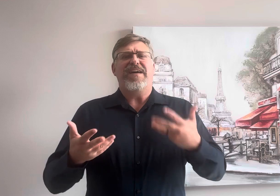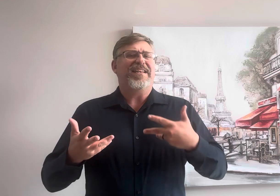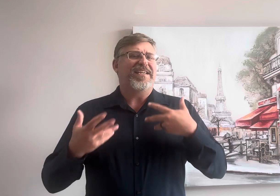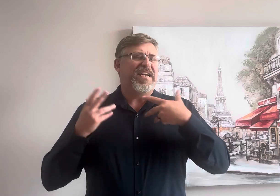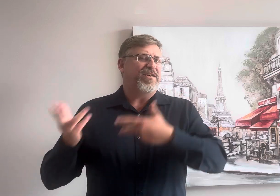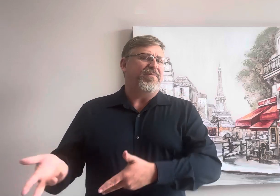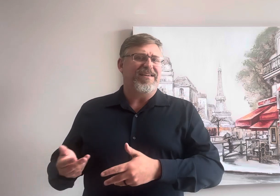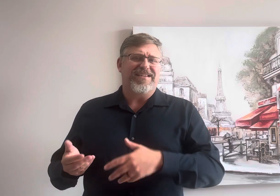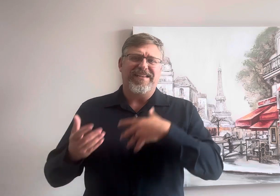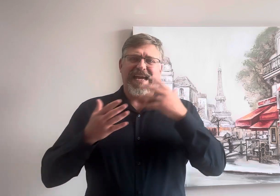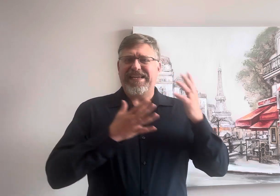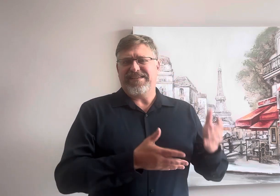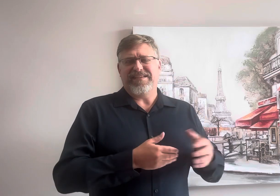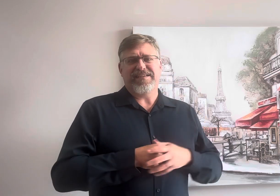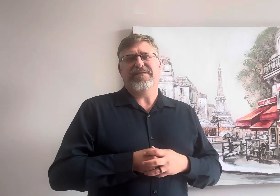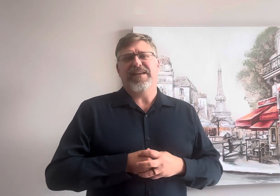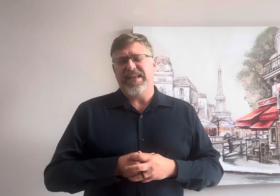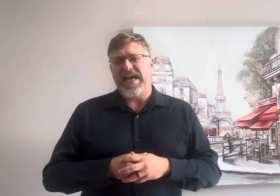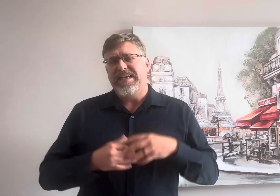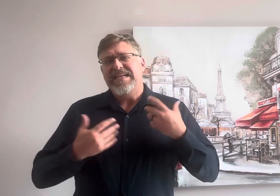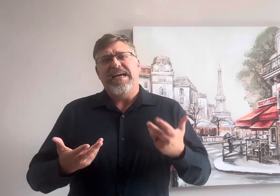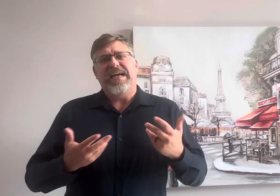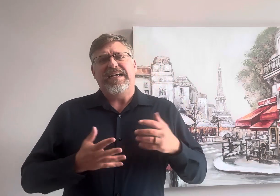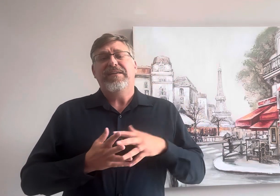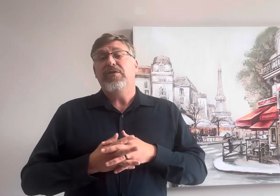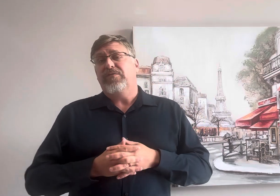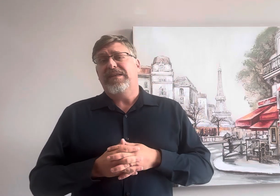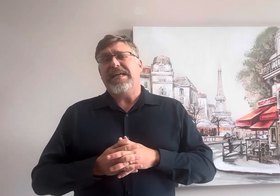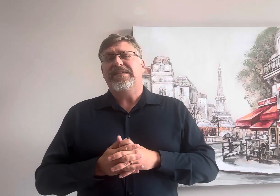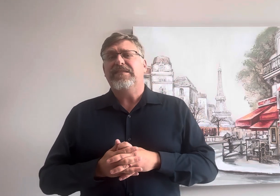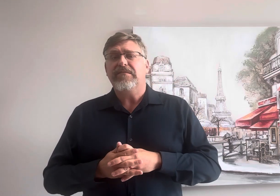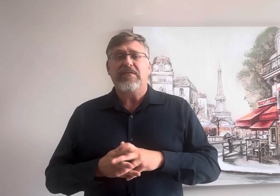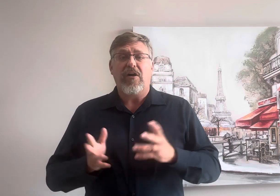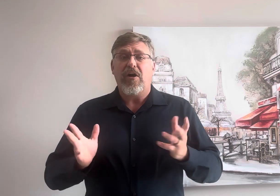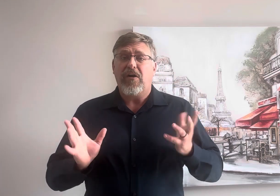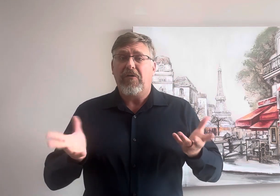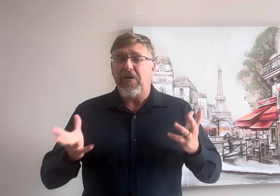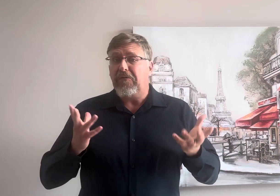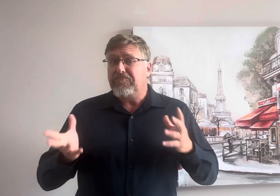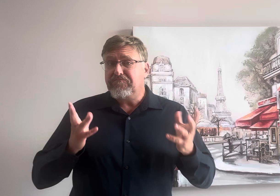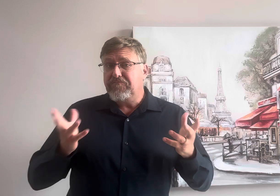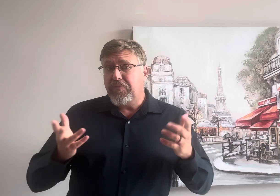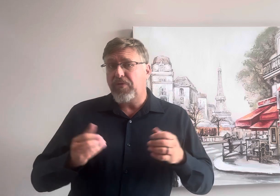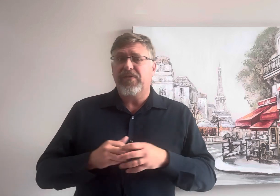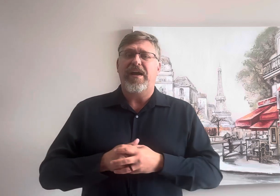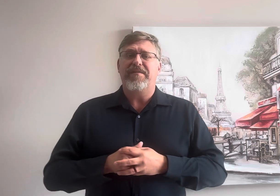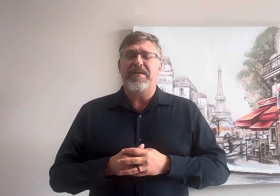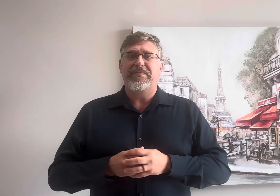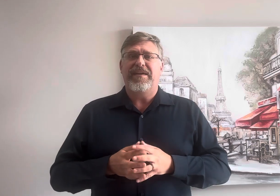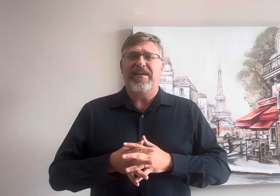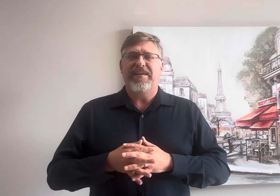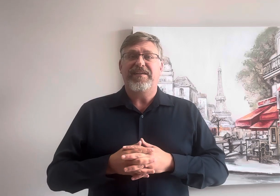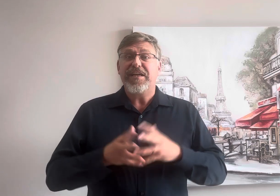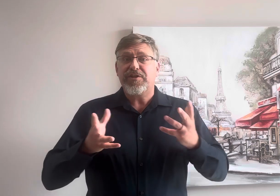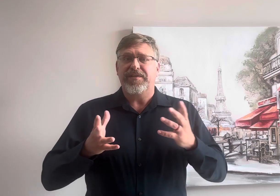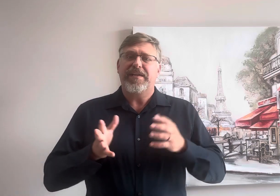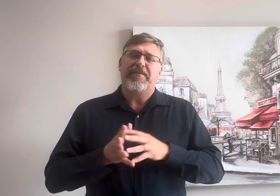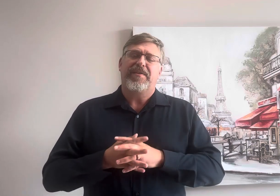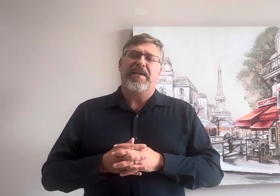validation because of likes and stuff like that uh you know that's borderline maybe an addiction type thing